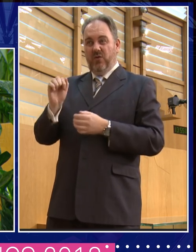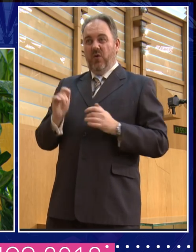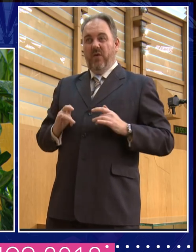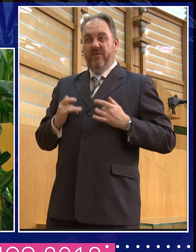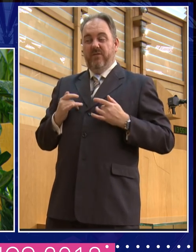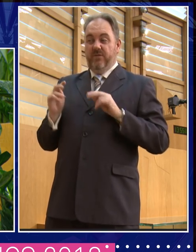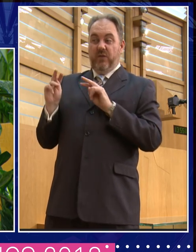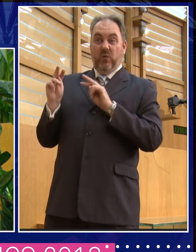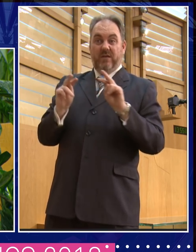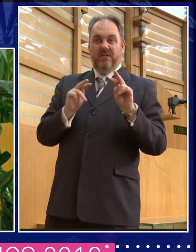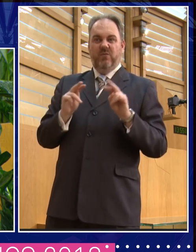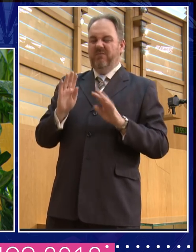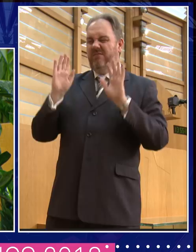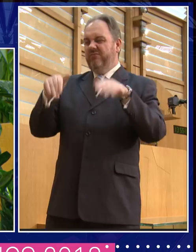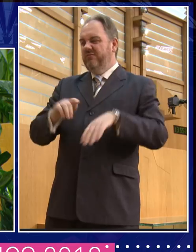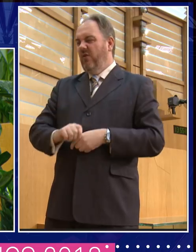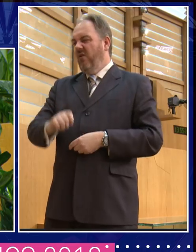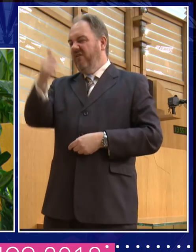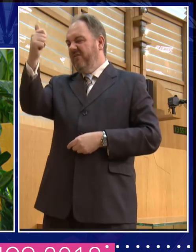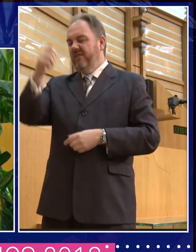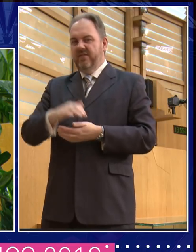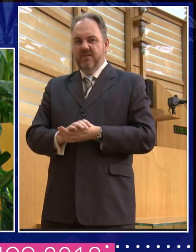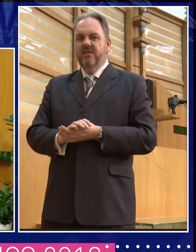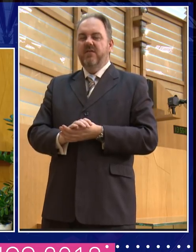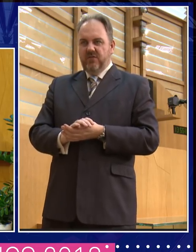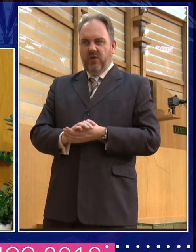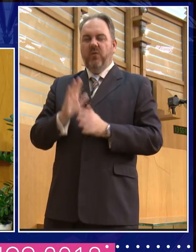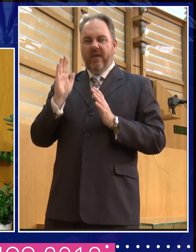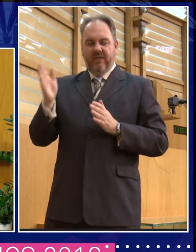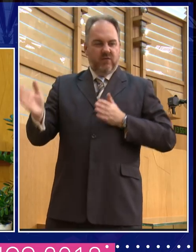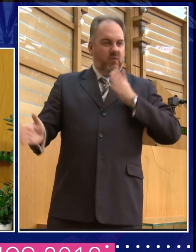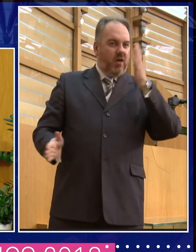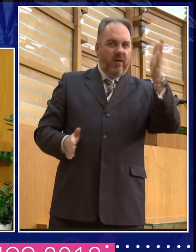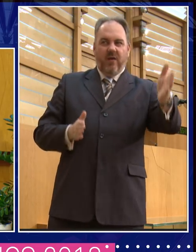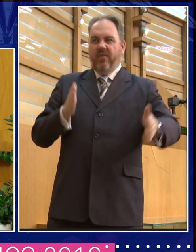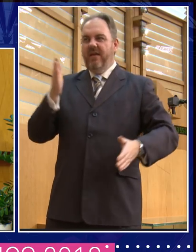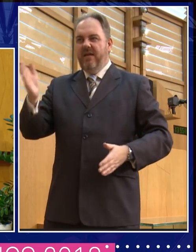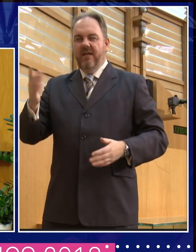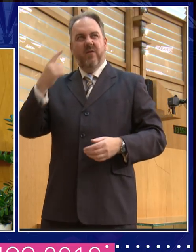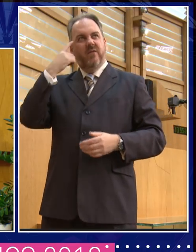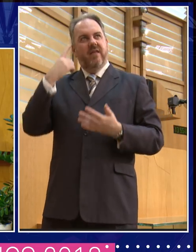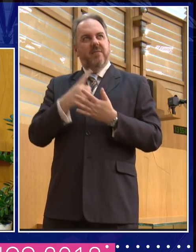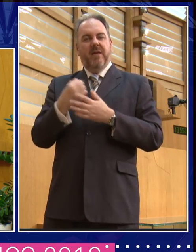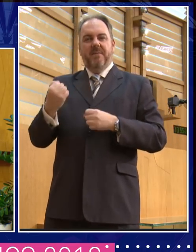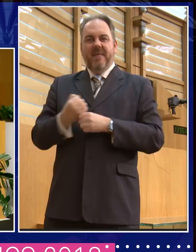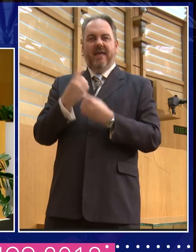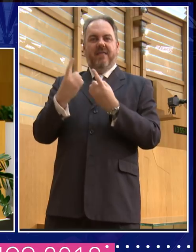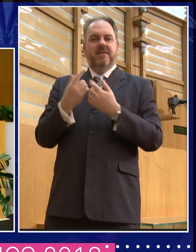off, right? You know, you... And so I've learnt a bit about how you put things over visually. And you mentioned